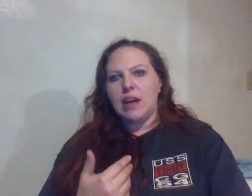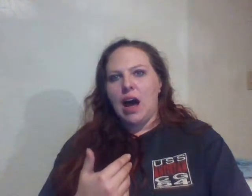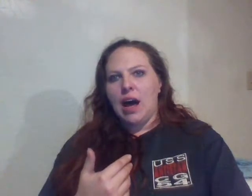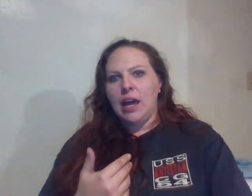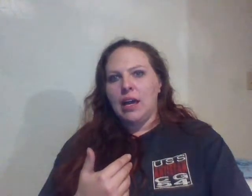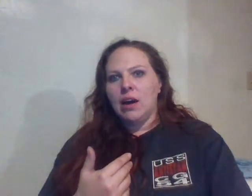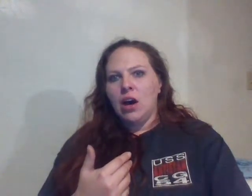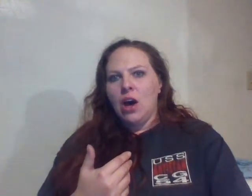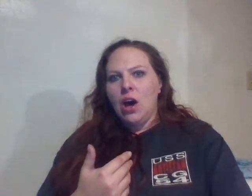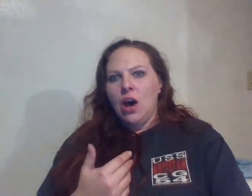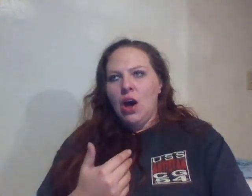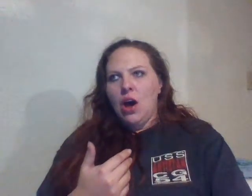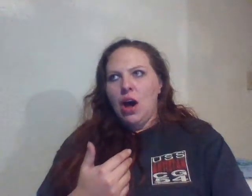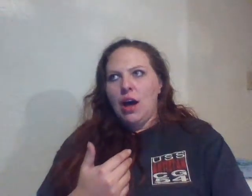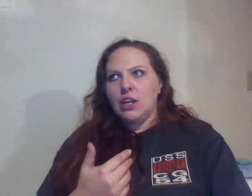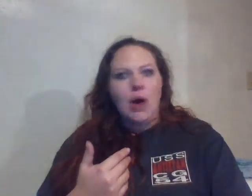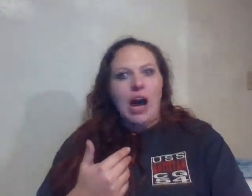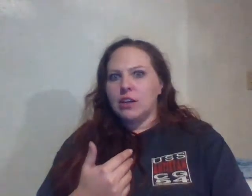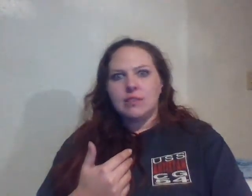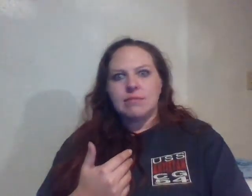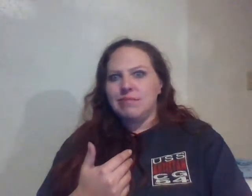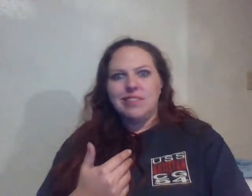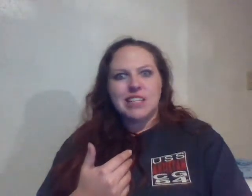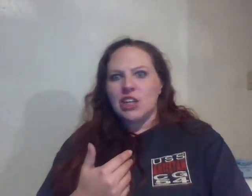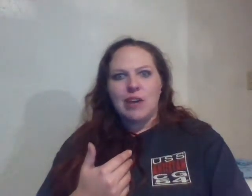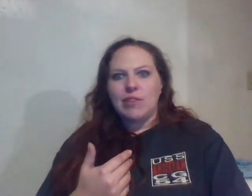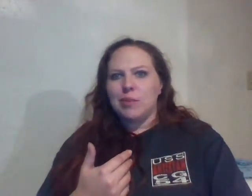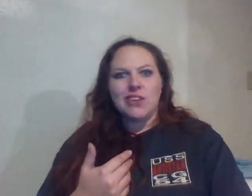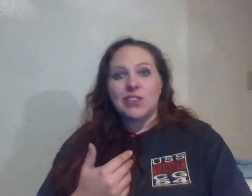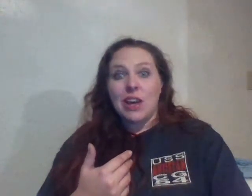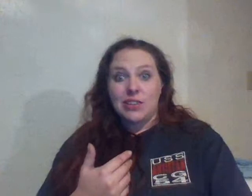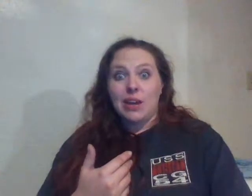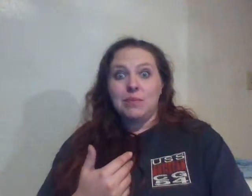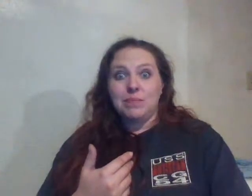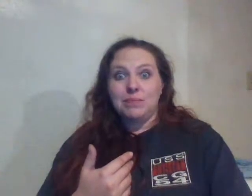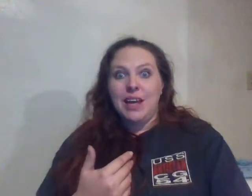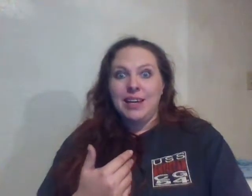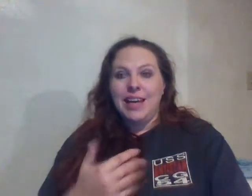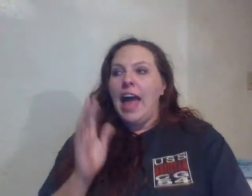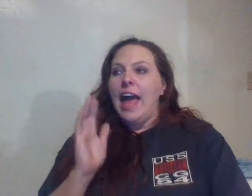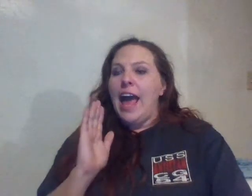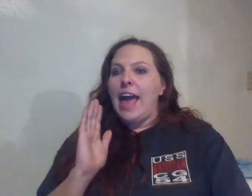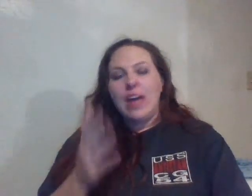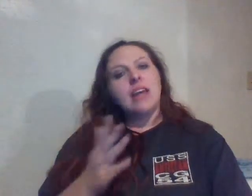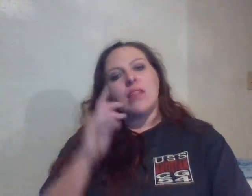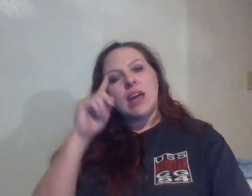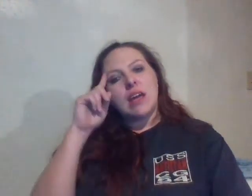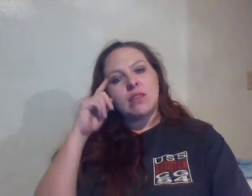I, you know, I could dish it out every bit as good as I could take it. And then when